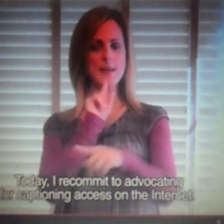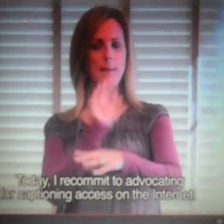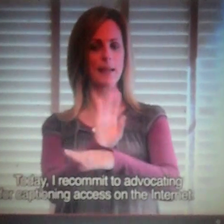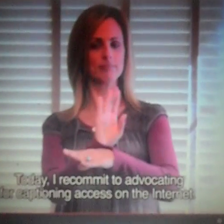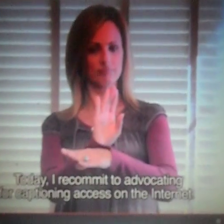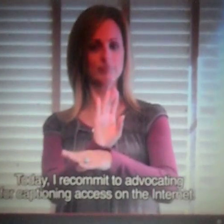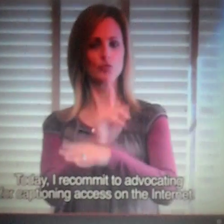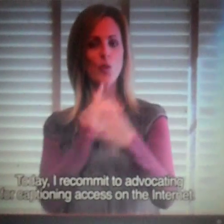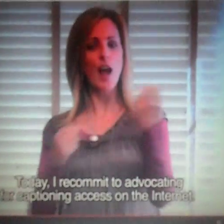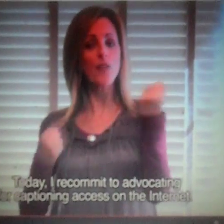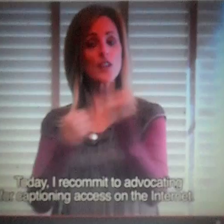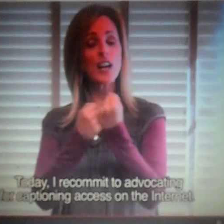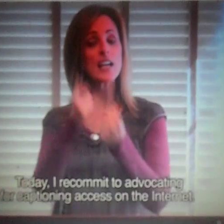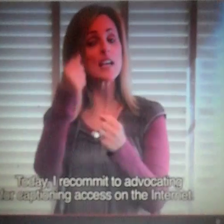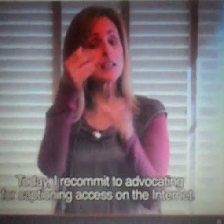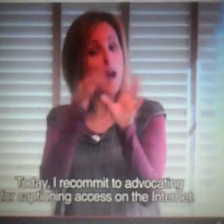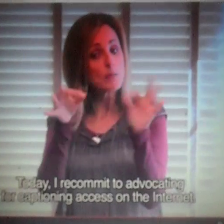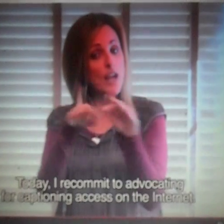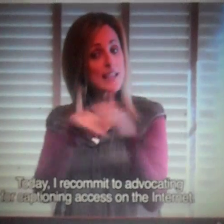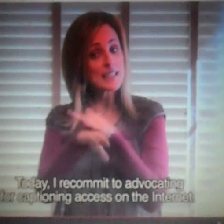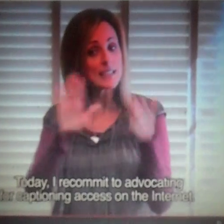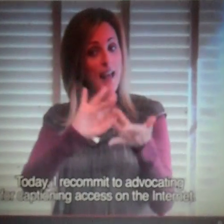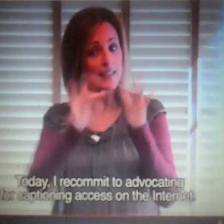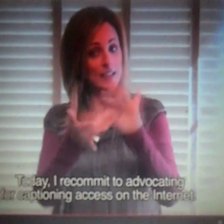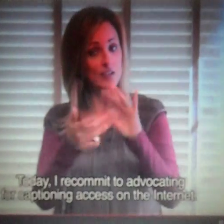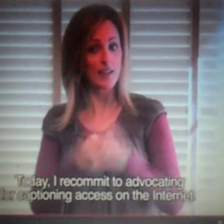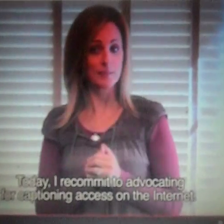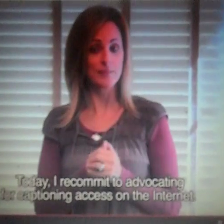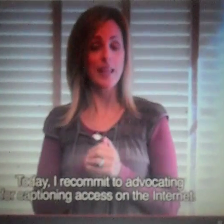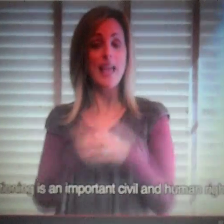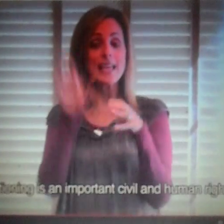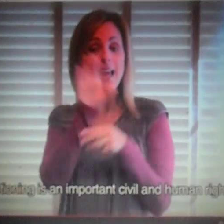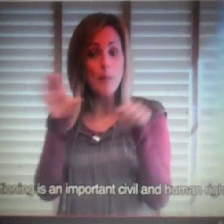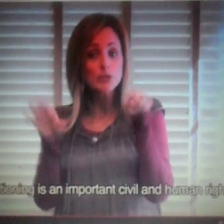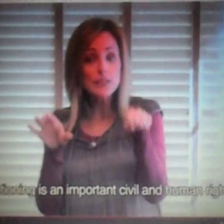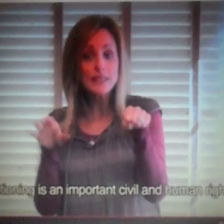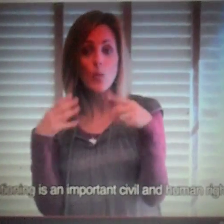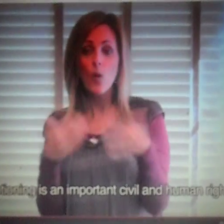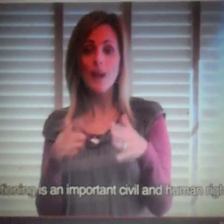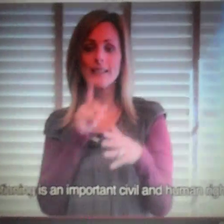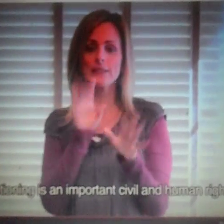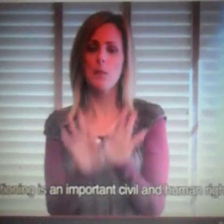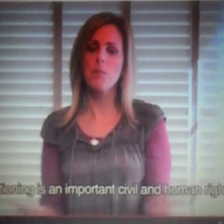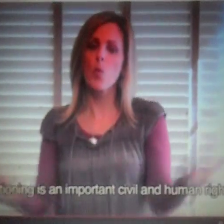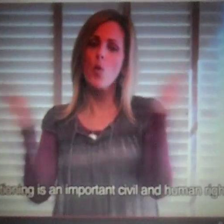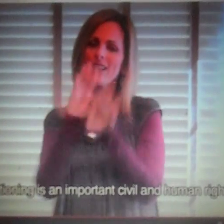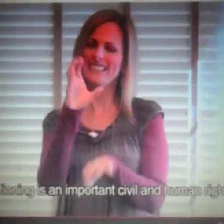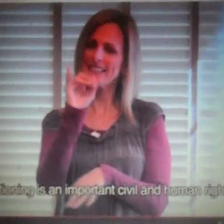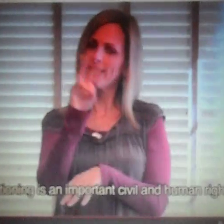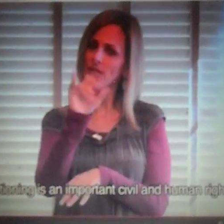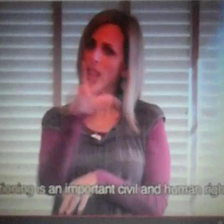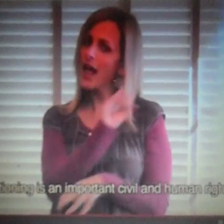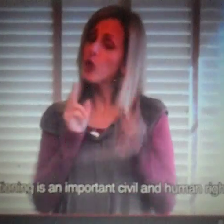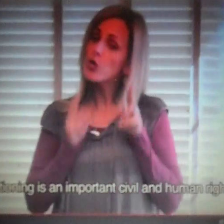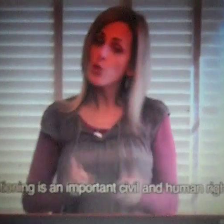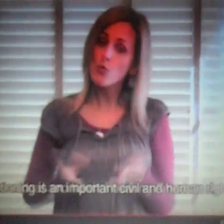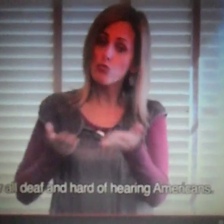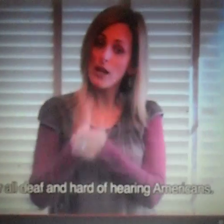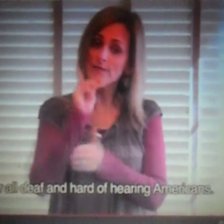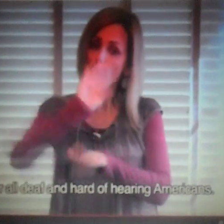recommit to advocating for captioning access on the internet. Captioning is an important civil and human right for all